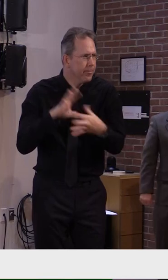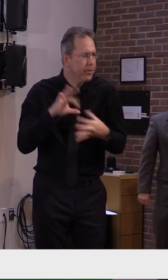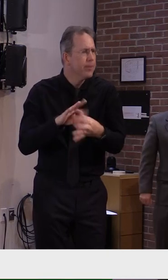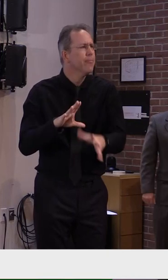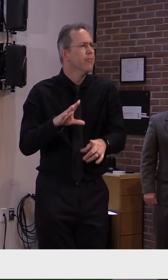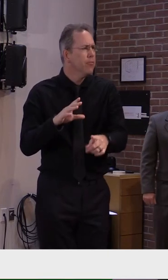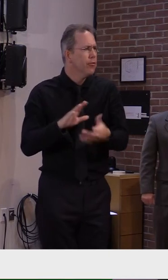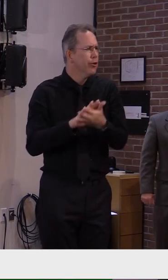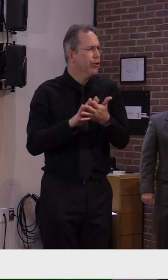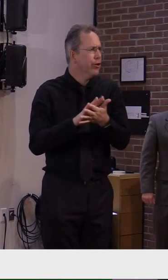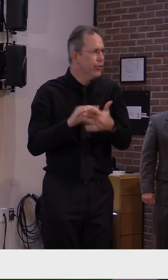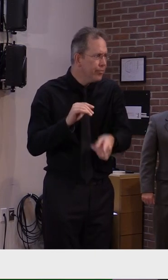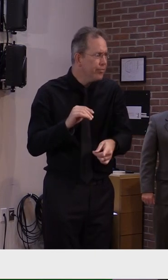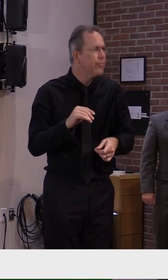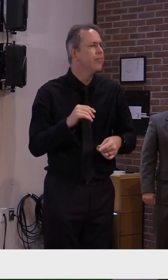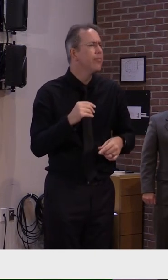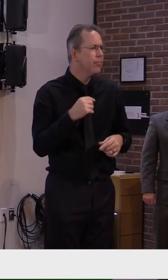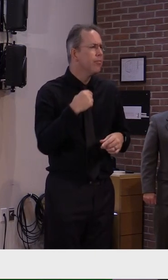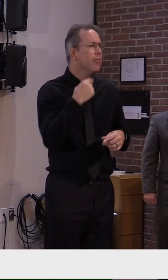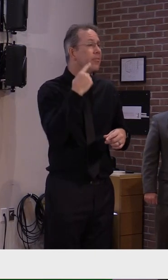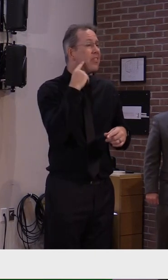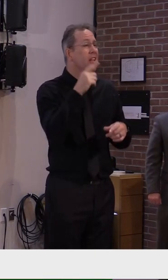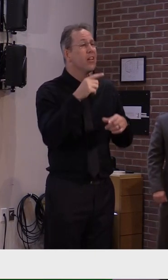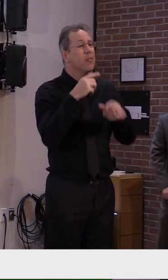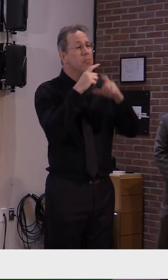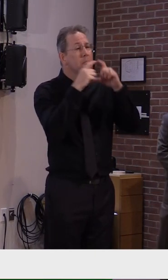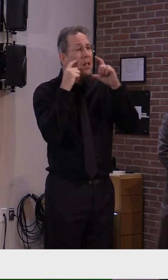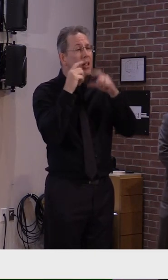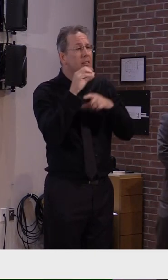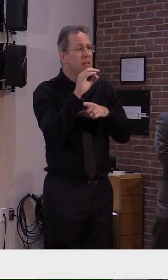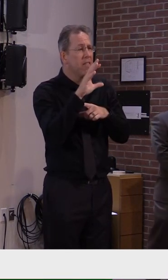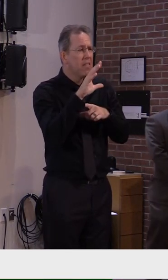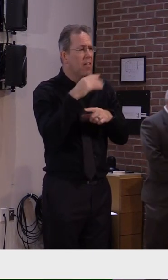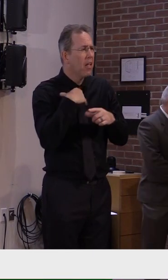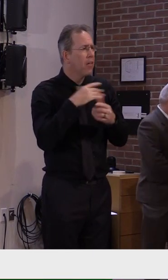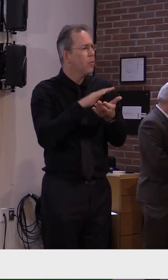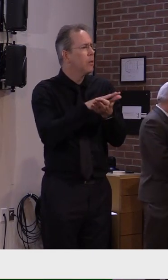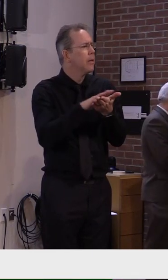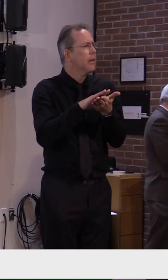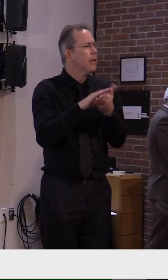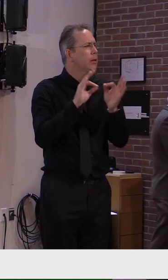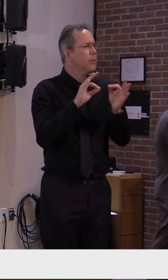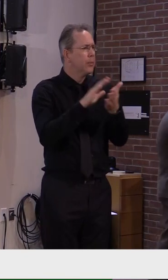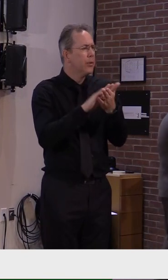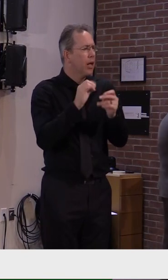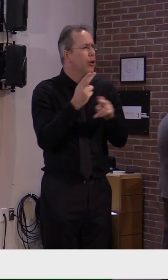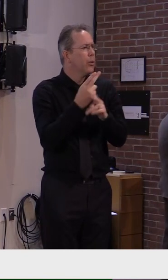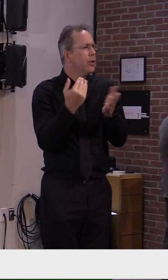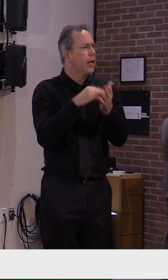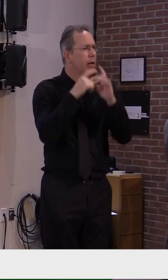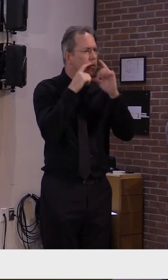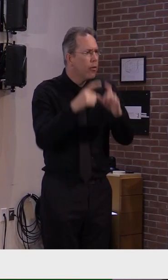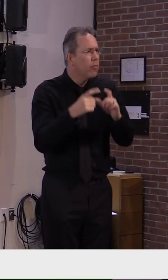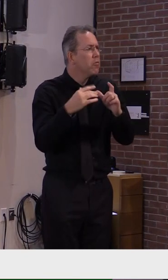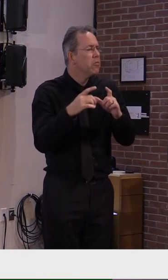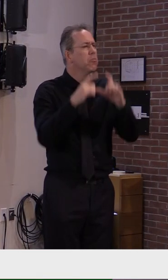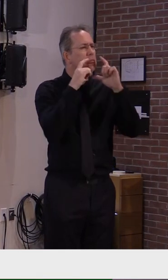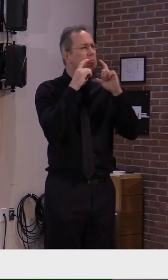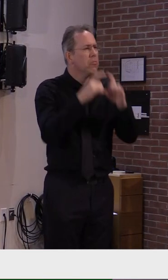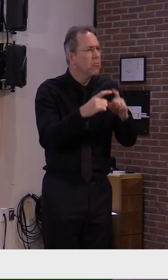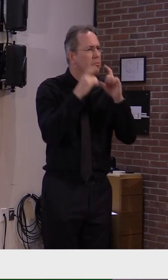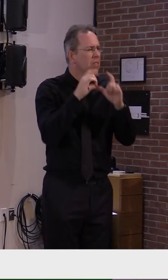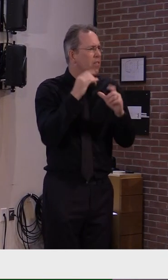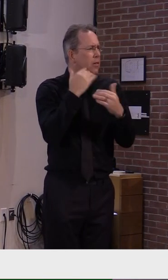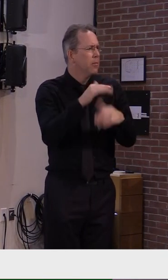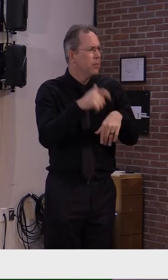masks. That was one of the strategies deployed in the spring, was to also buy sterilization units that have now been deployed statewide. Which brings